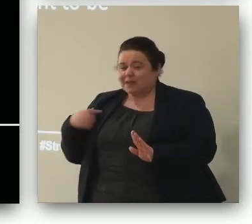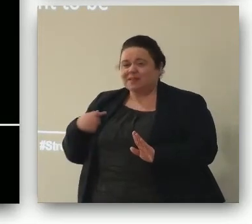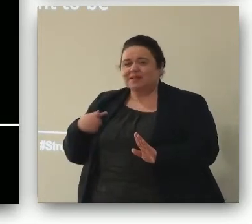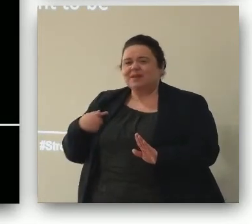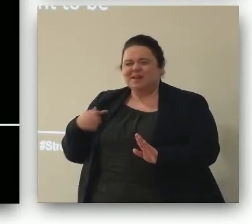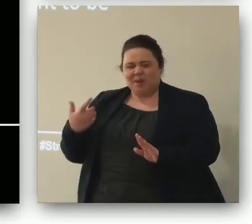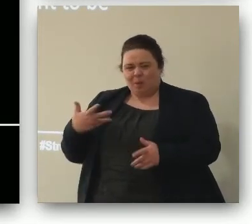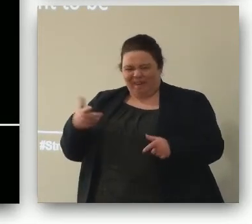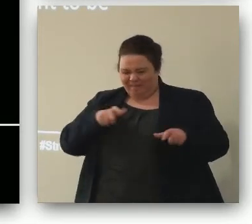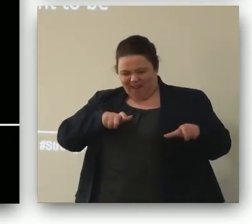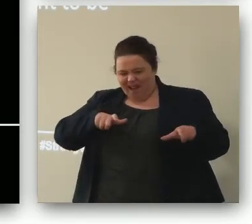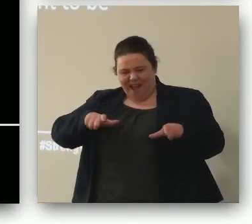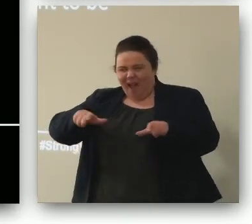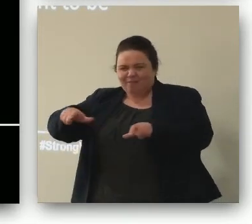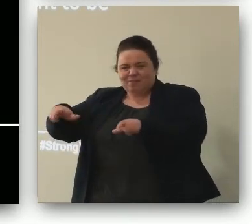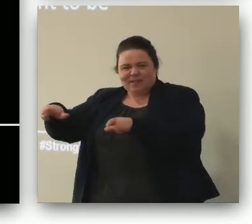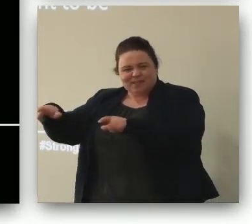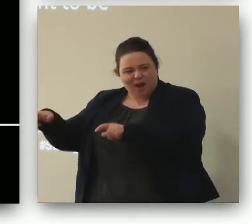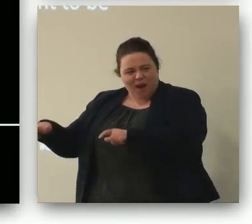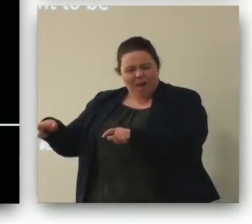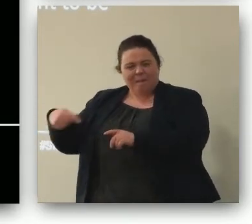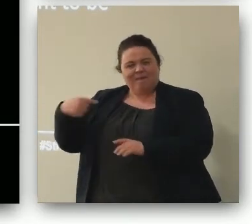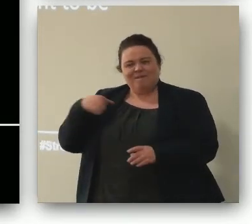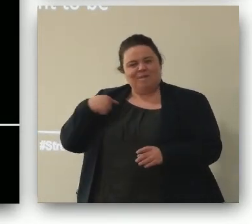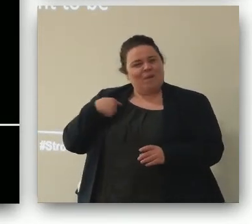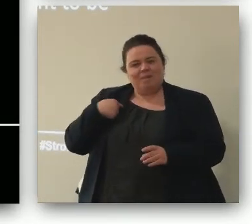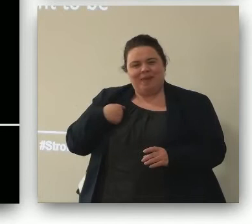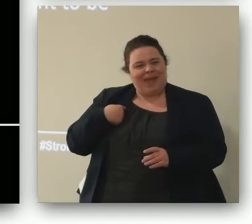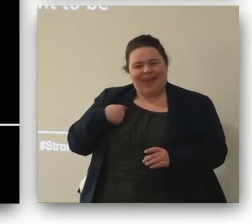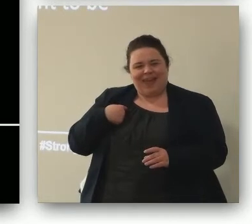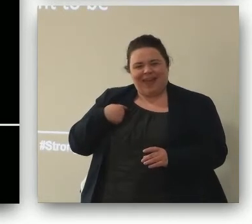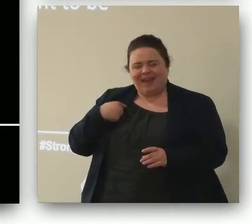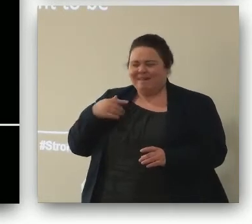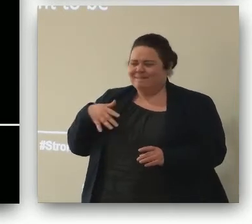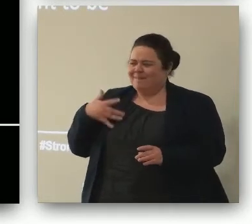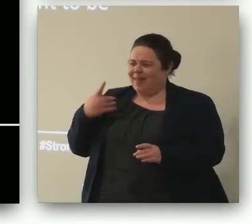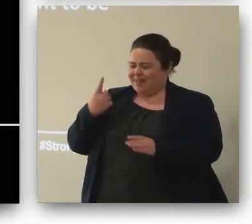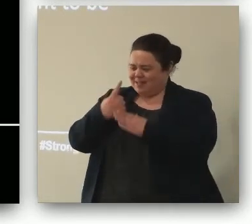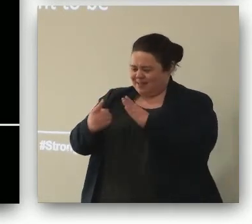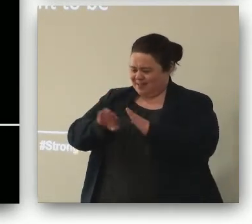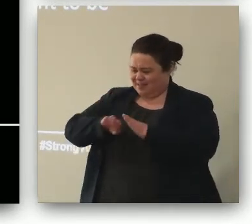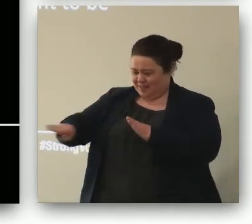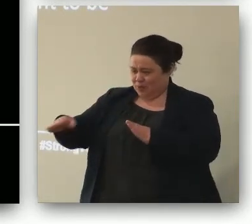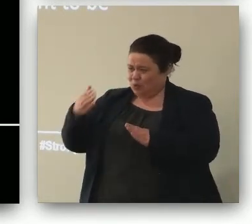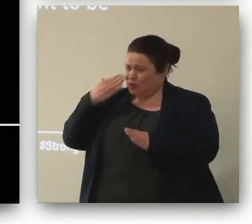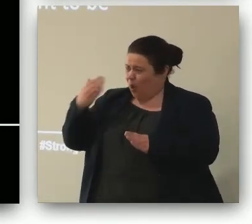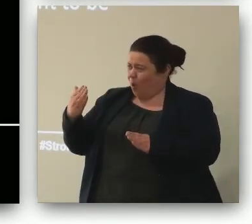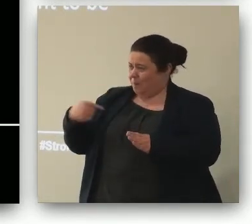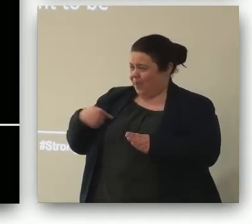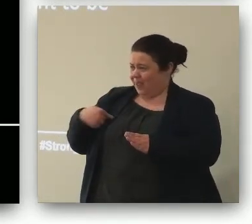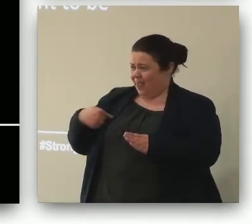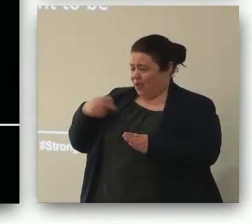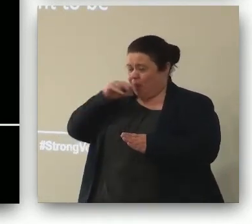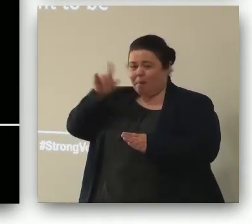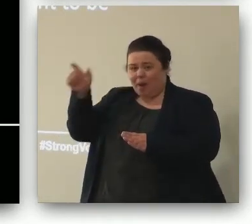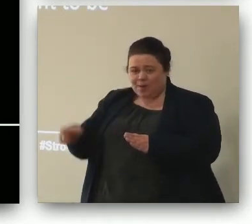continued to use those terms but for me it doesn't really single out any young person show me a young person that isn't vulnerable at some